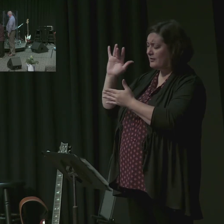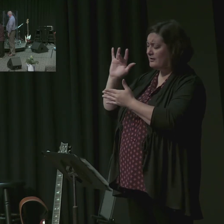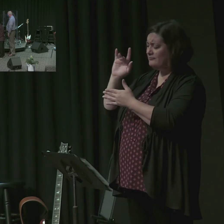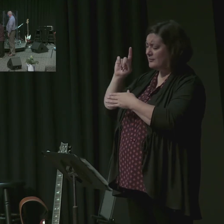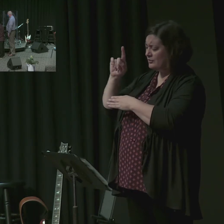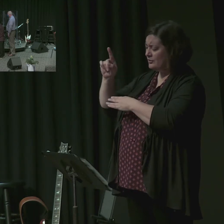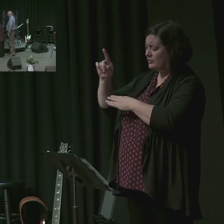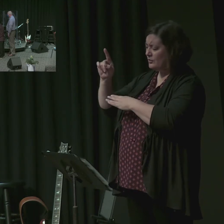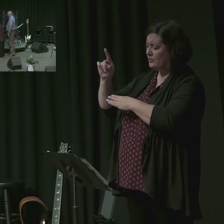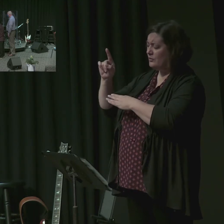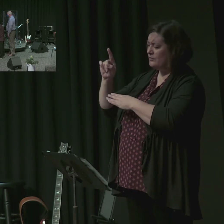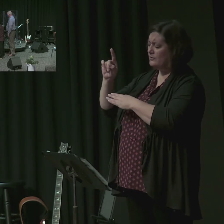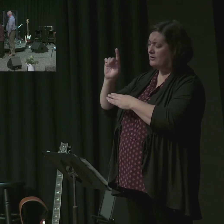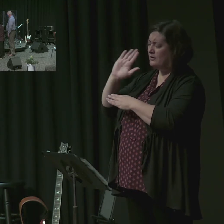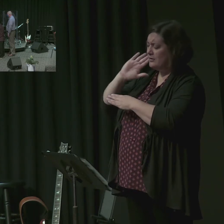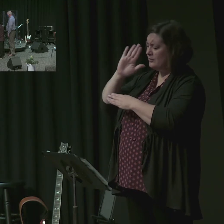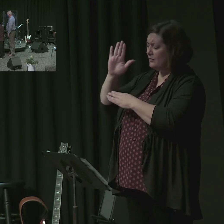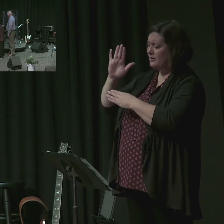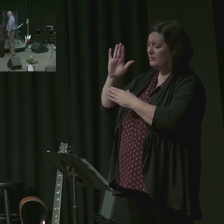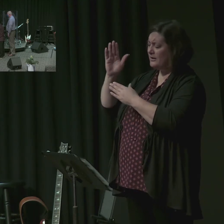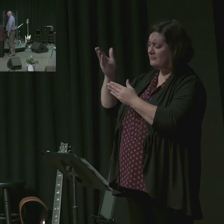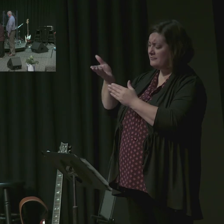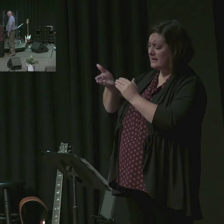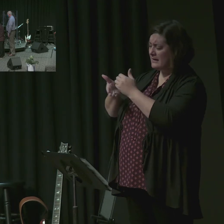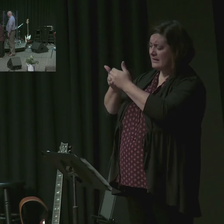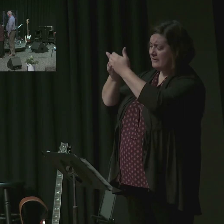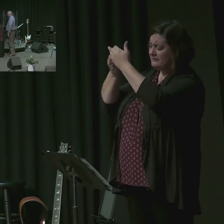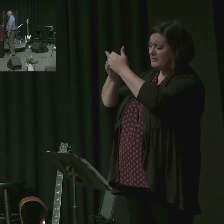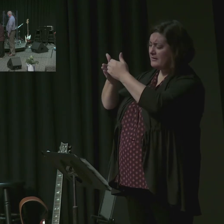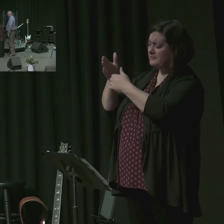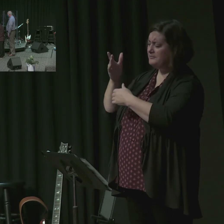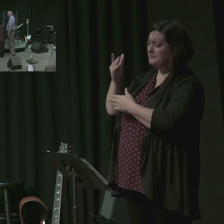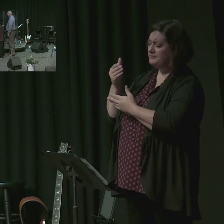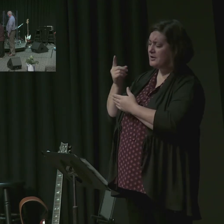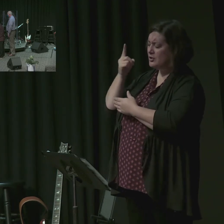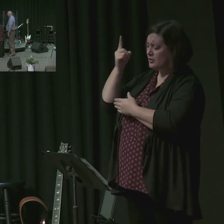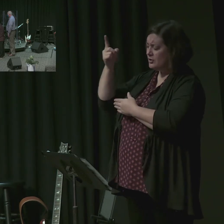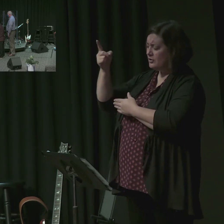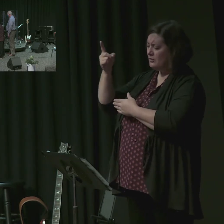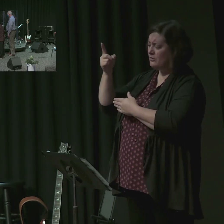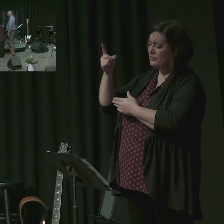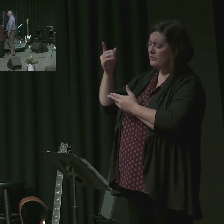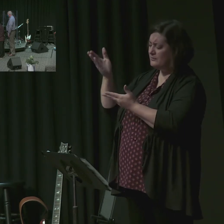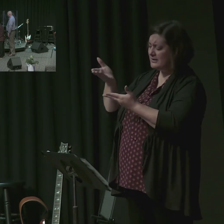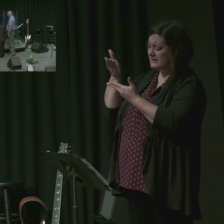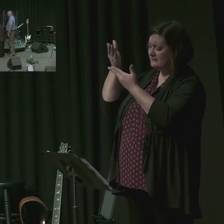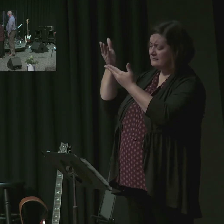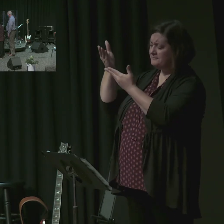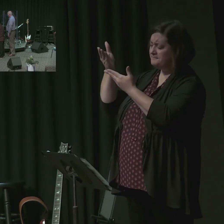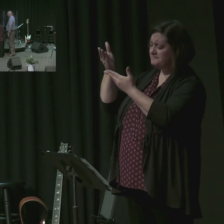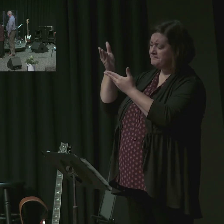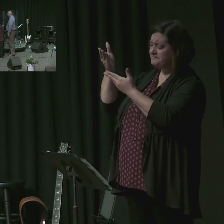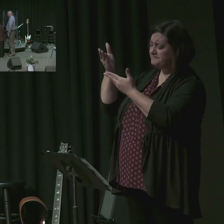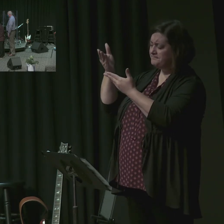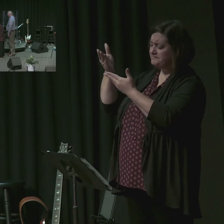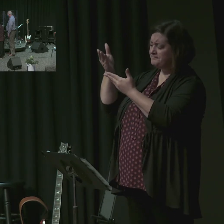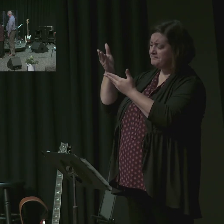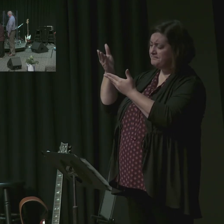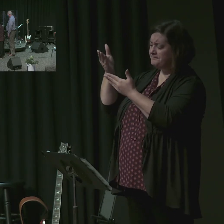glorified. Lord, you may be raised up by the faithful work of John in our midst.